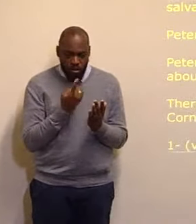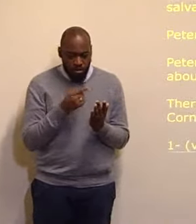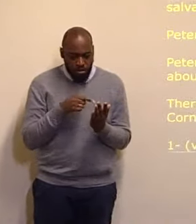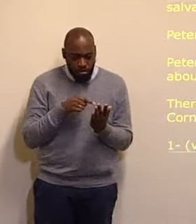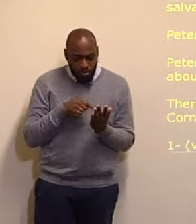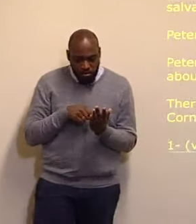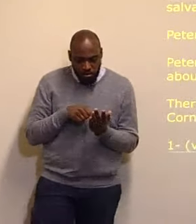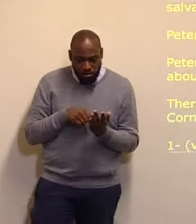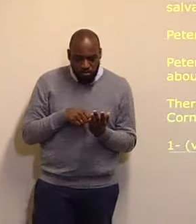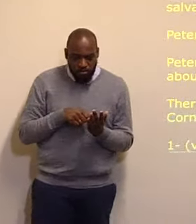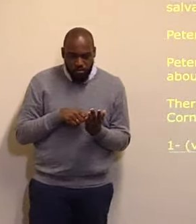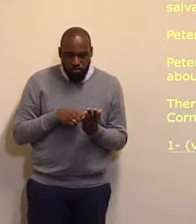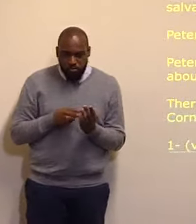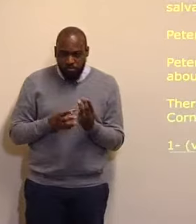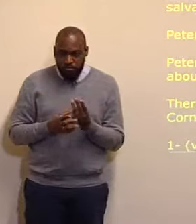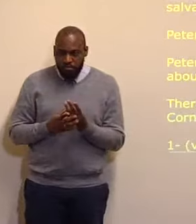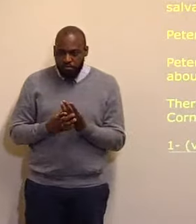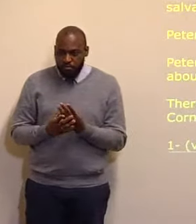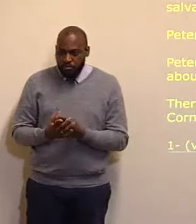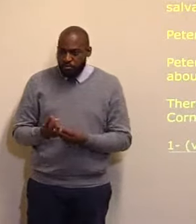God is no respecter, of persons.